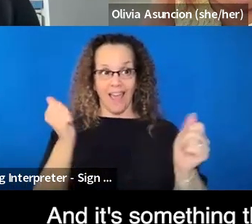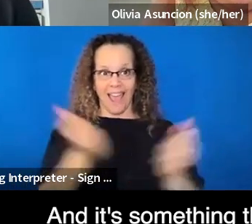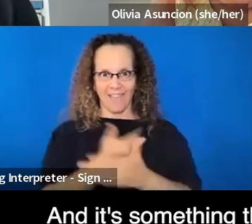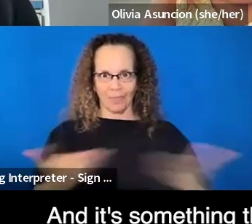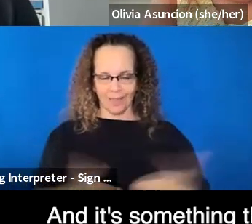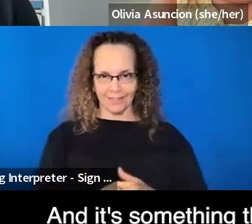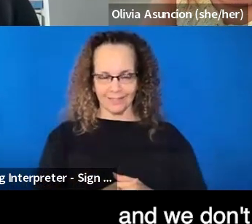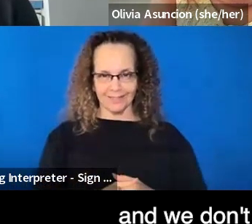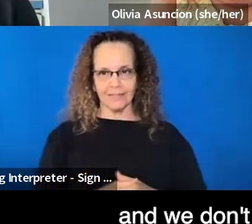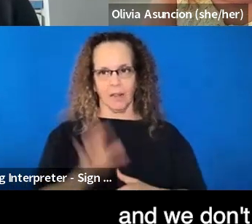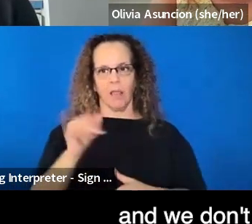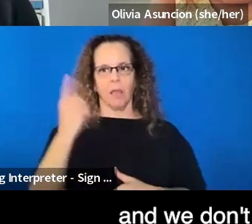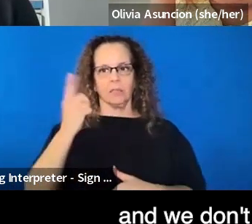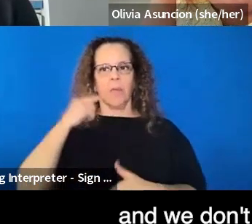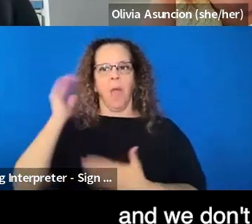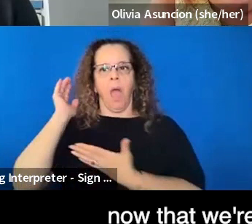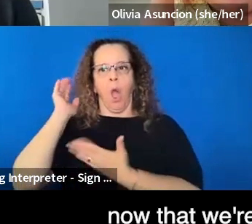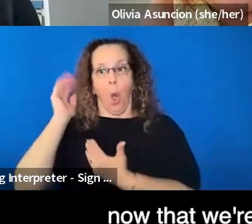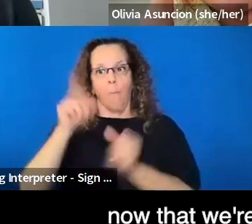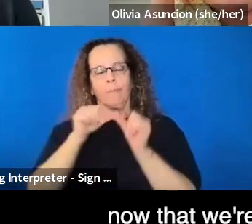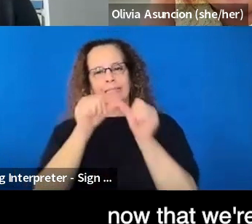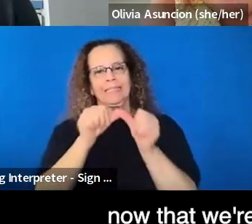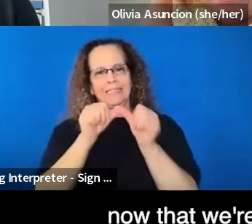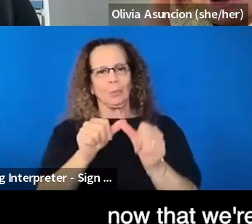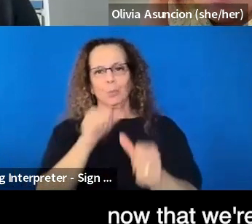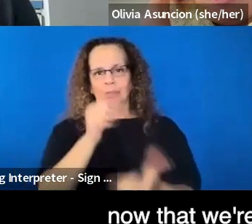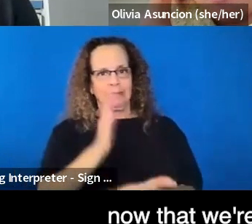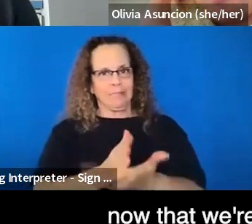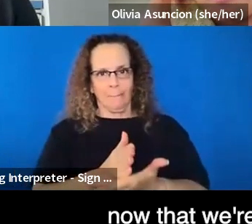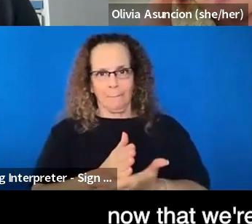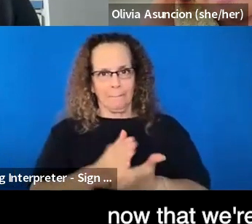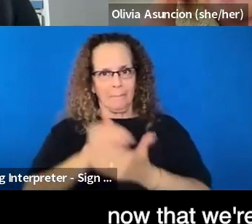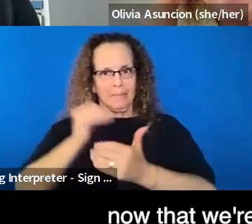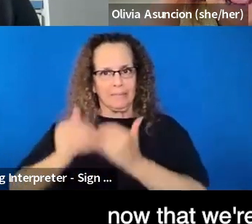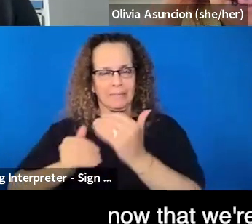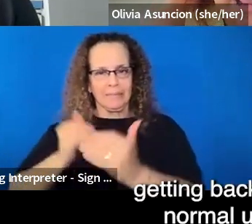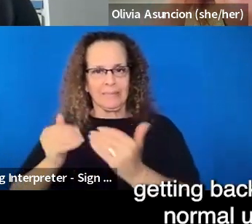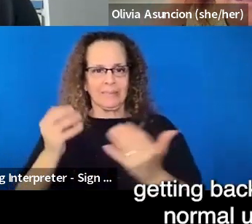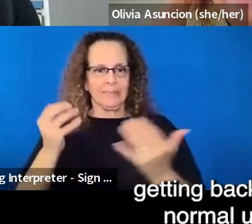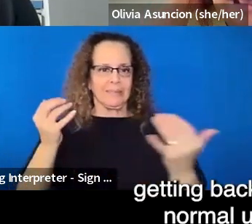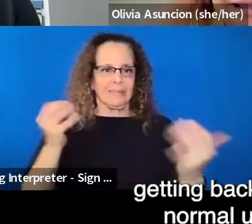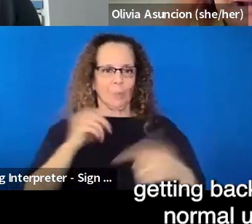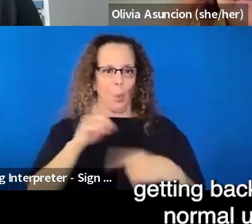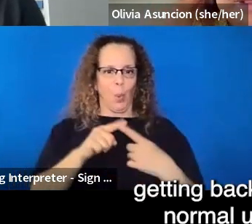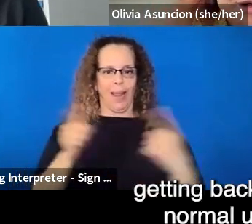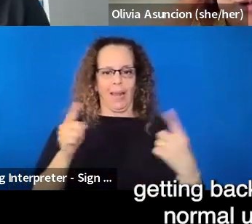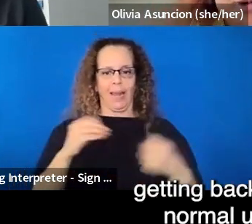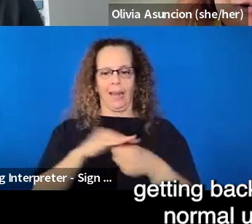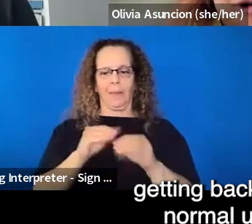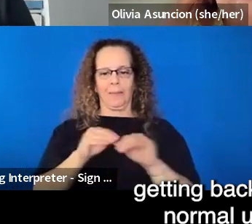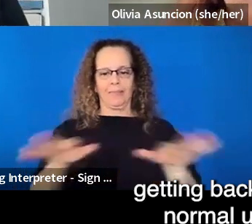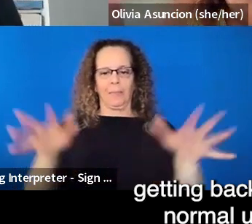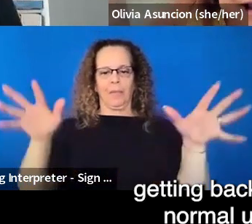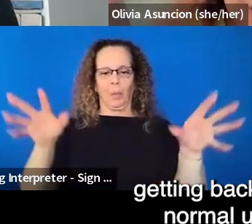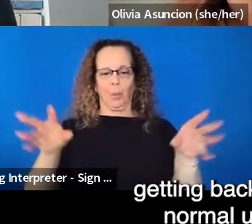continue and we don't lose over time now that we're quote unquote getting back, um, to